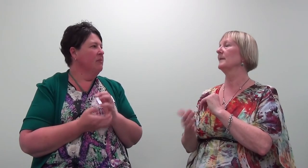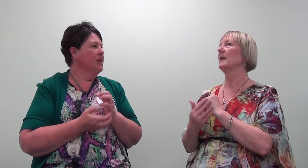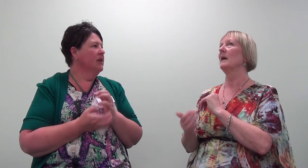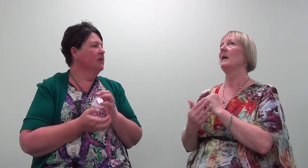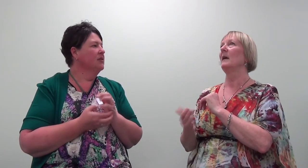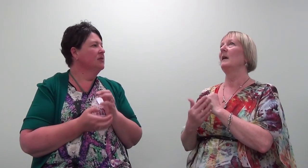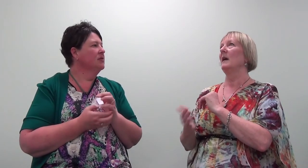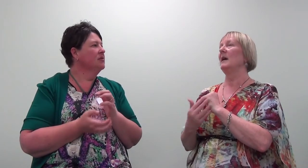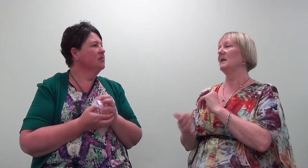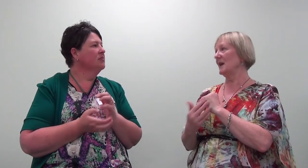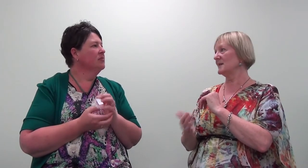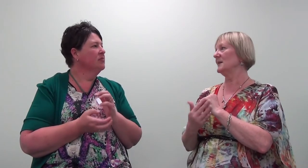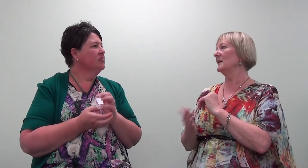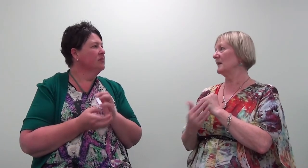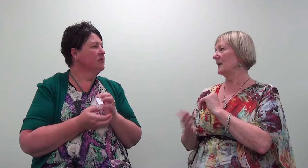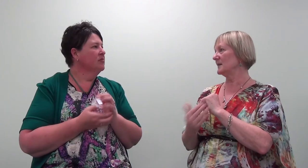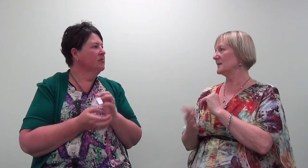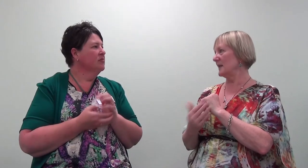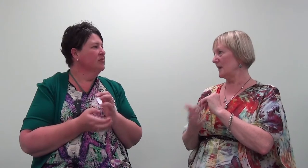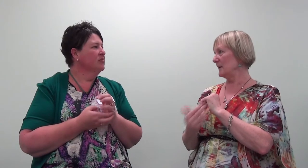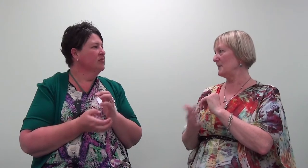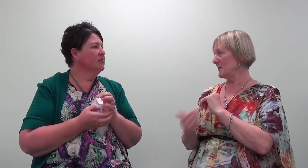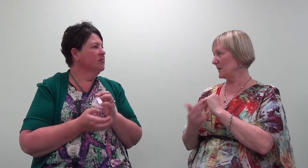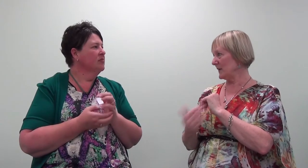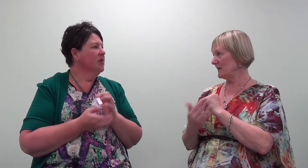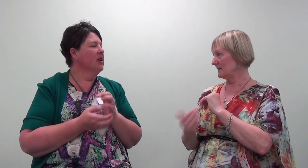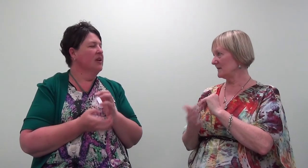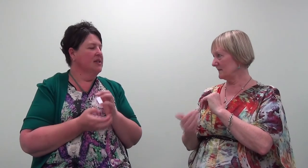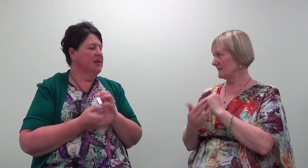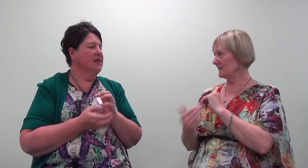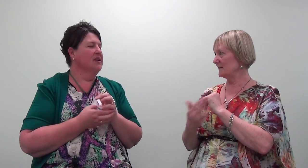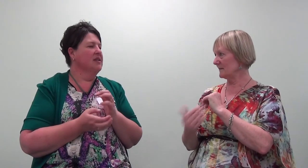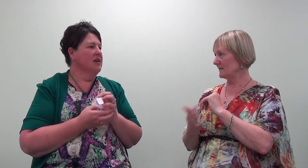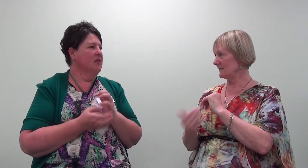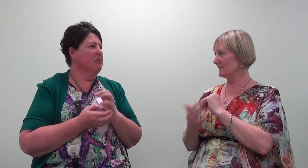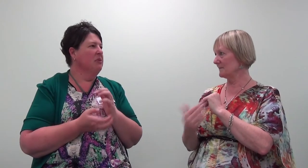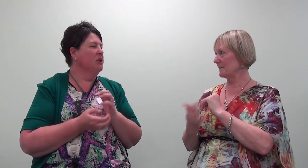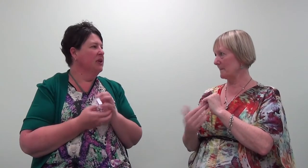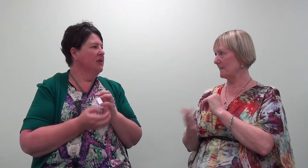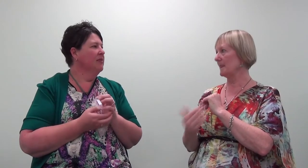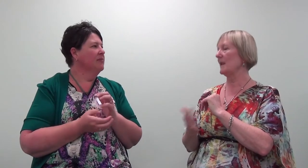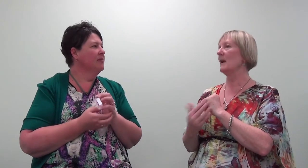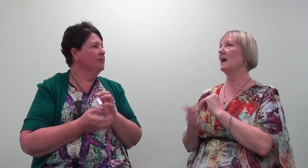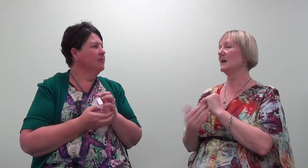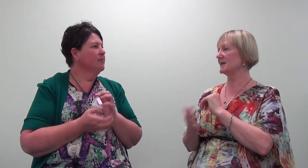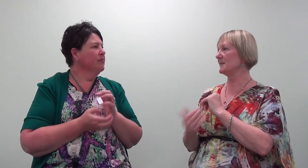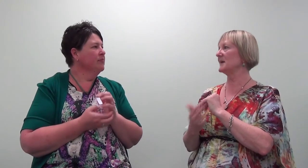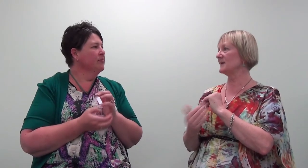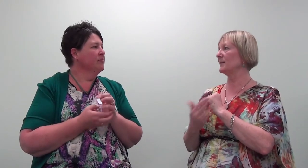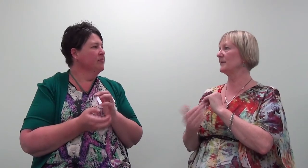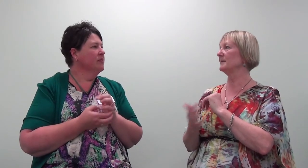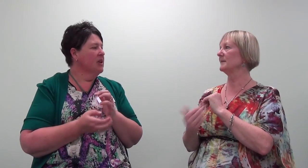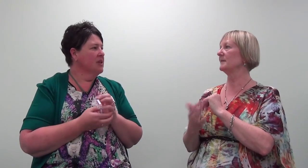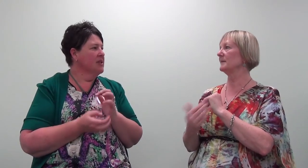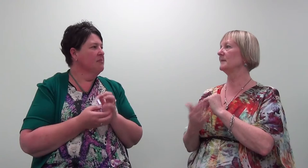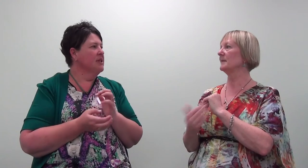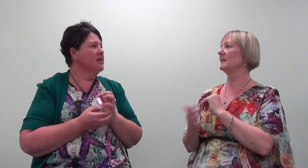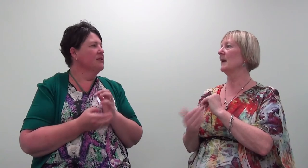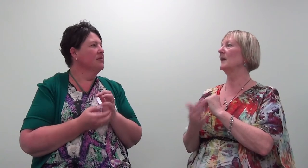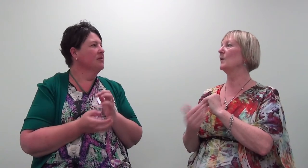memory. And guessing that it's there in my body. And guessing that it's there in my body. I accept myself. I accept myself. And